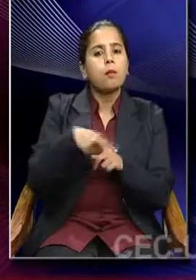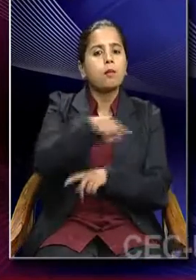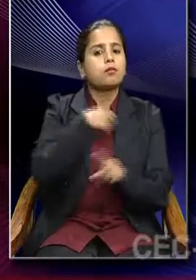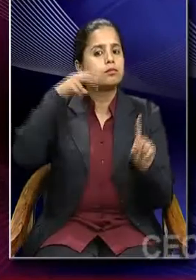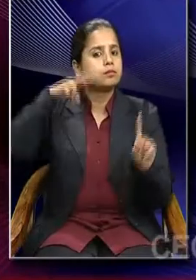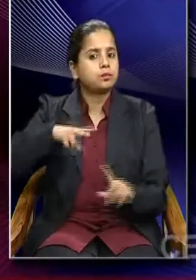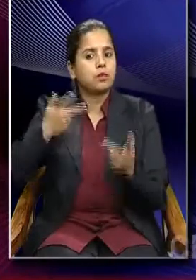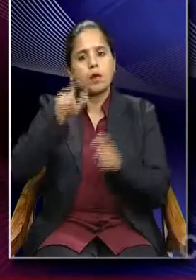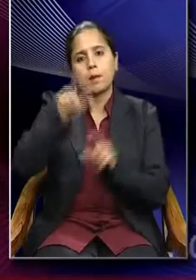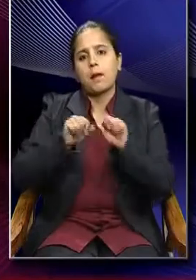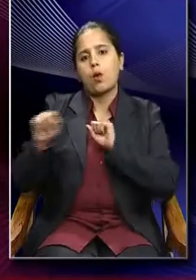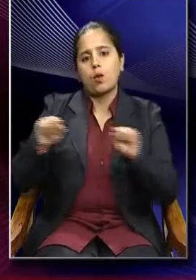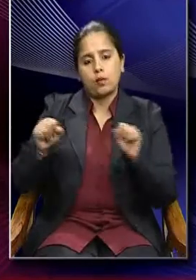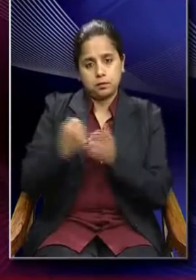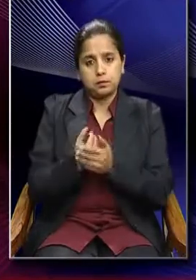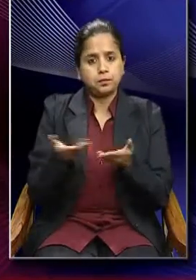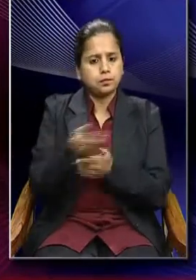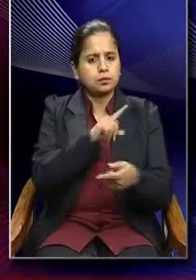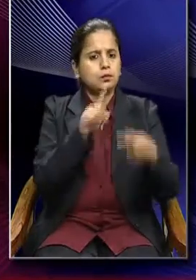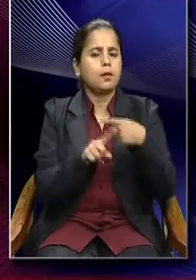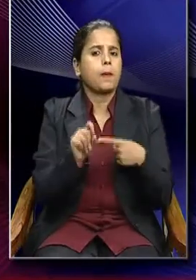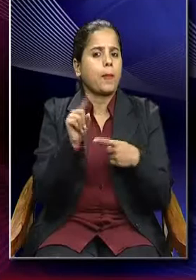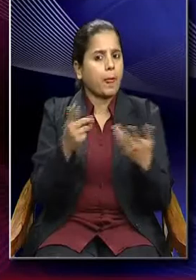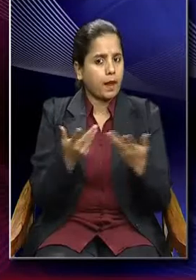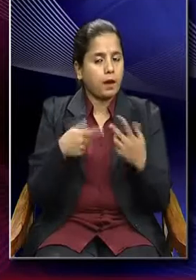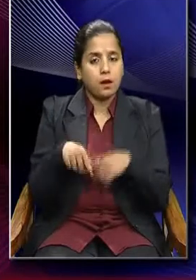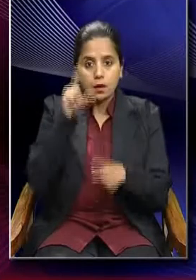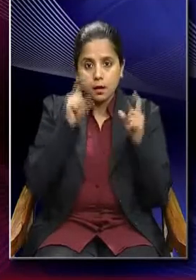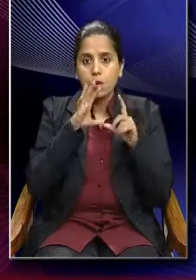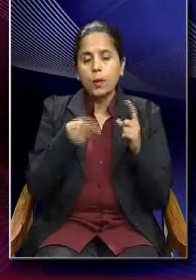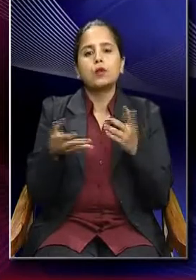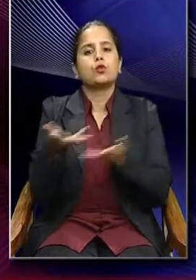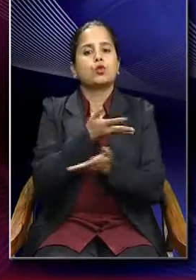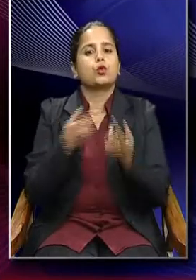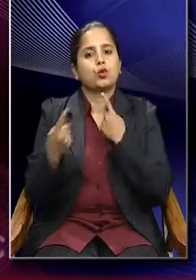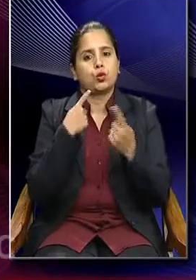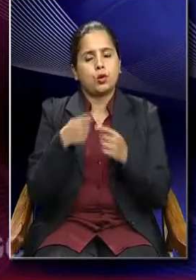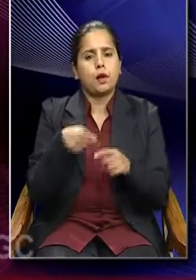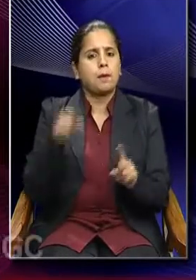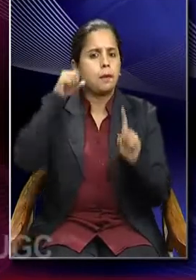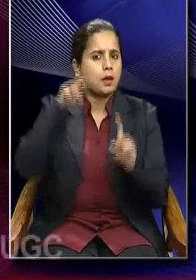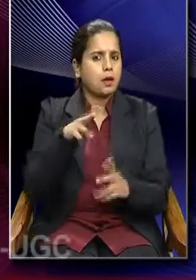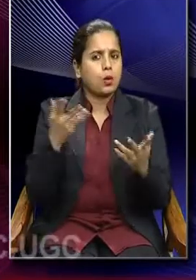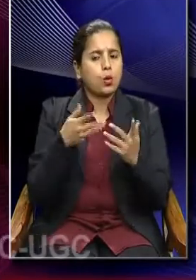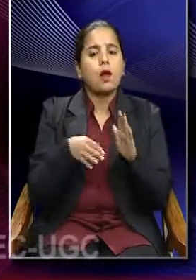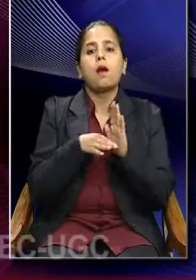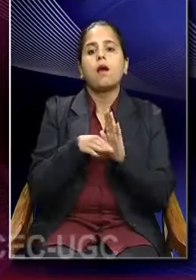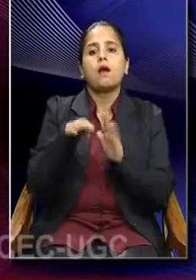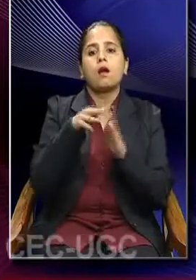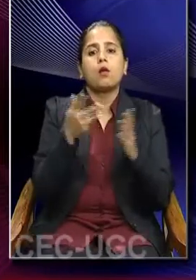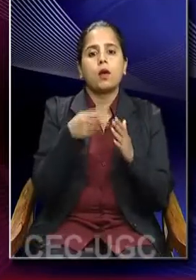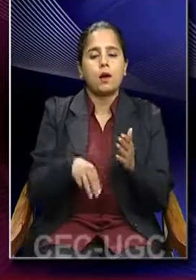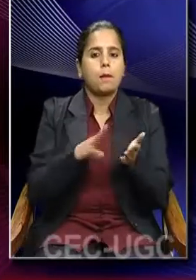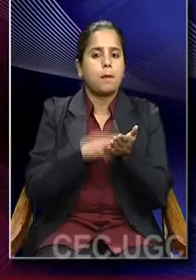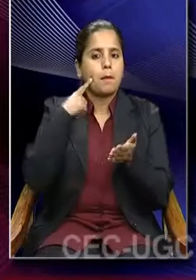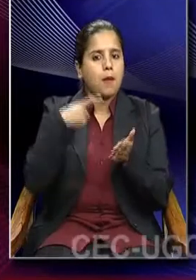of individual. So, the first is symbolic interactionism, the perspective which is at the level of micro